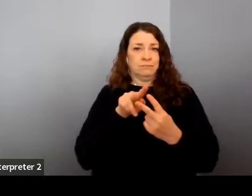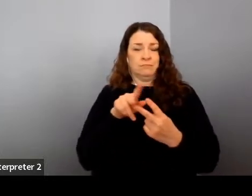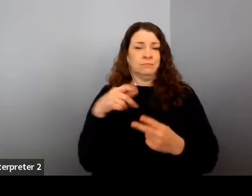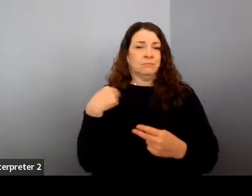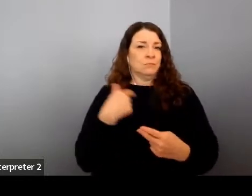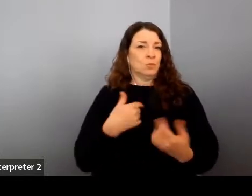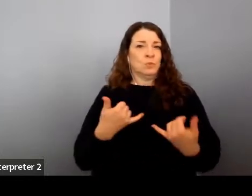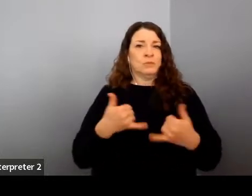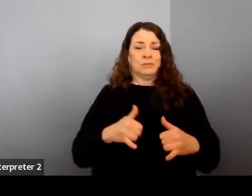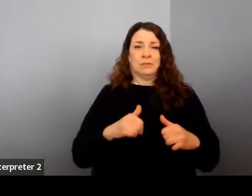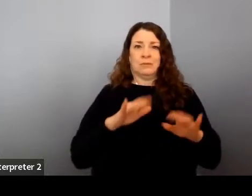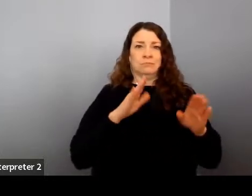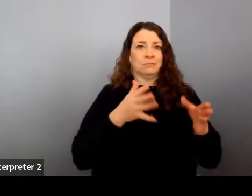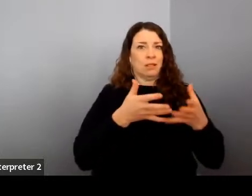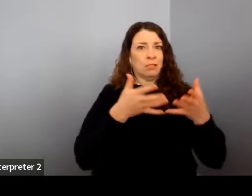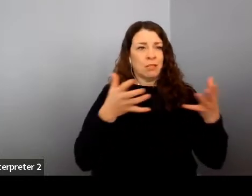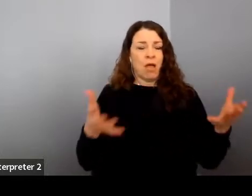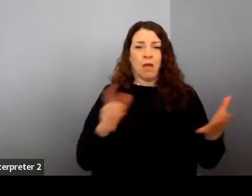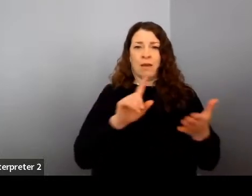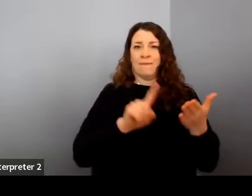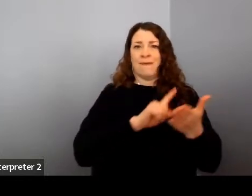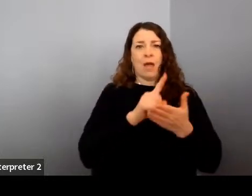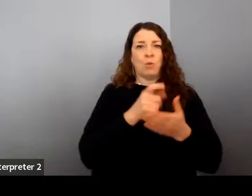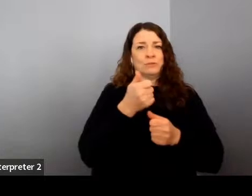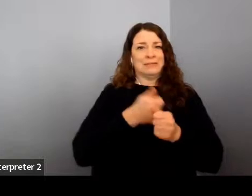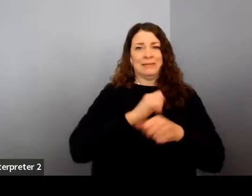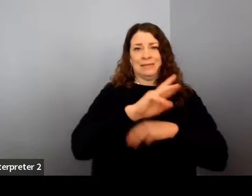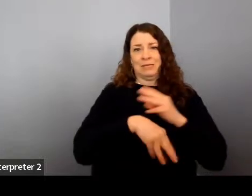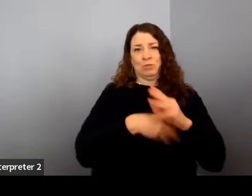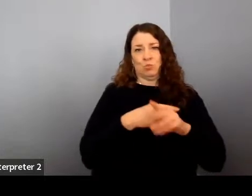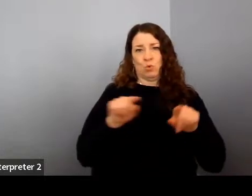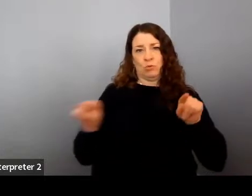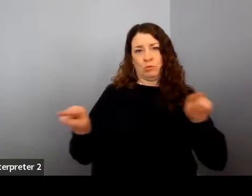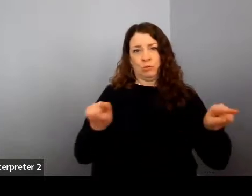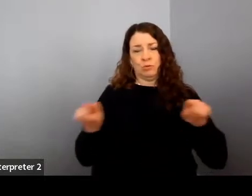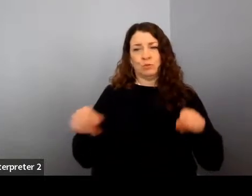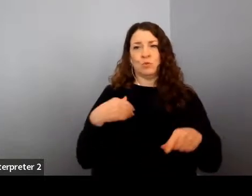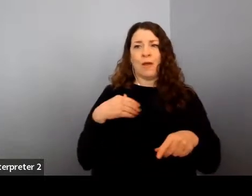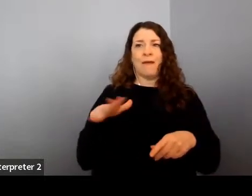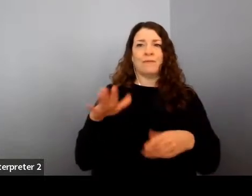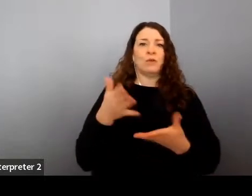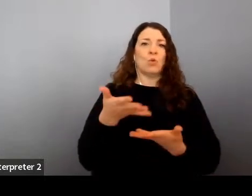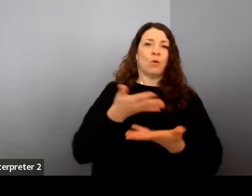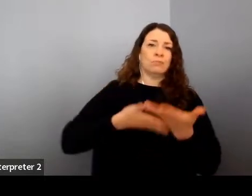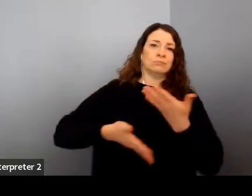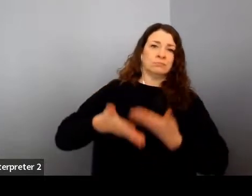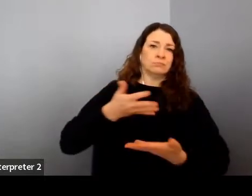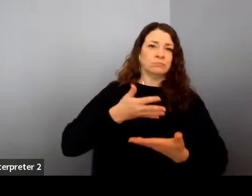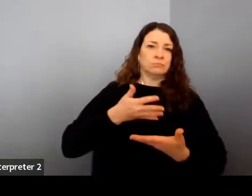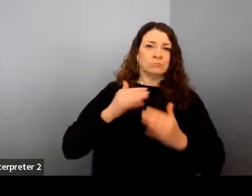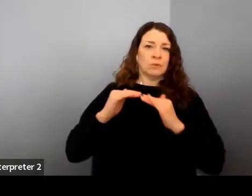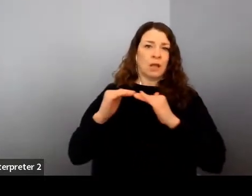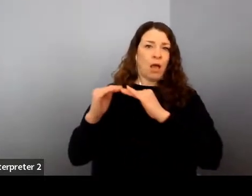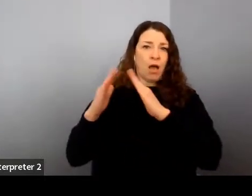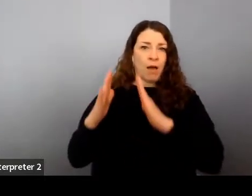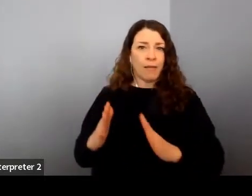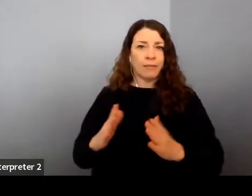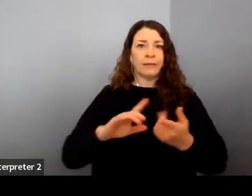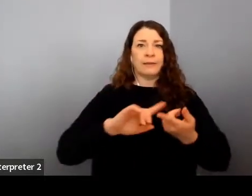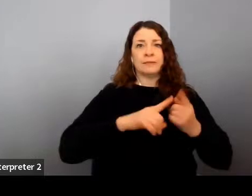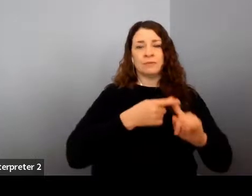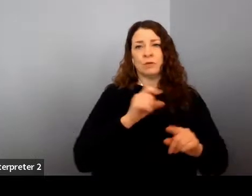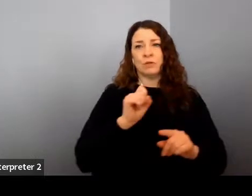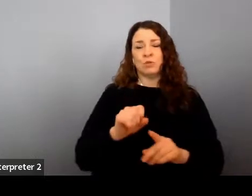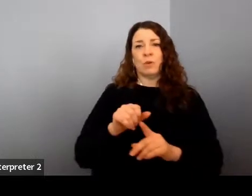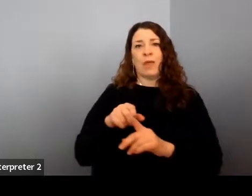time. And so having your network of, of colleagues and friends where you can be able to go to them either